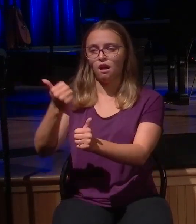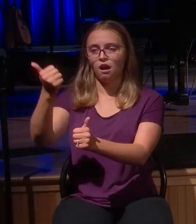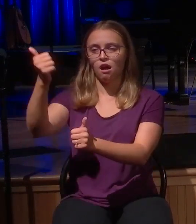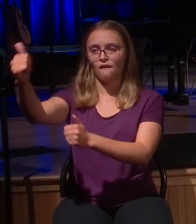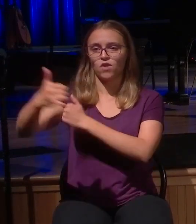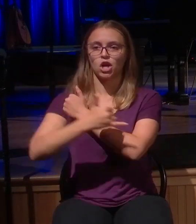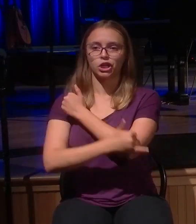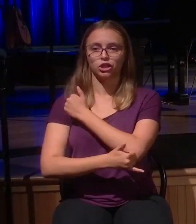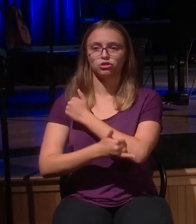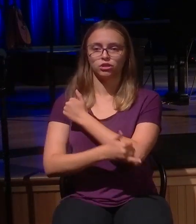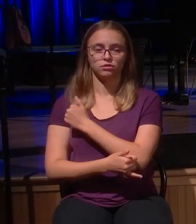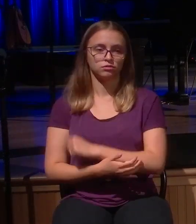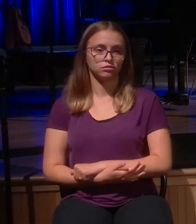You may want to underline that.